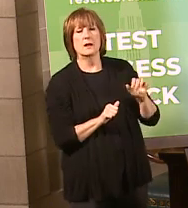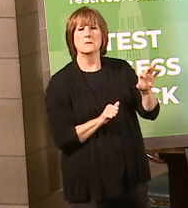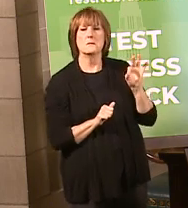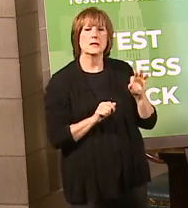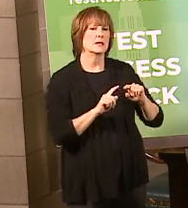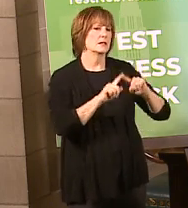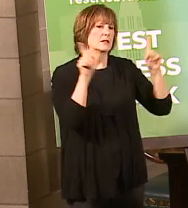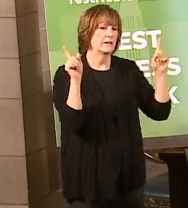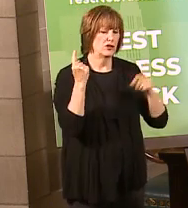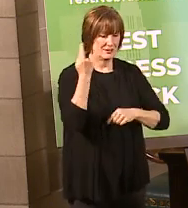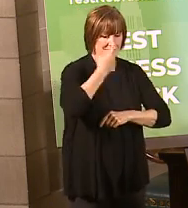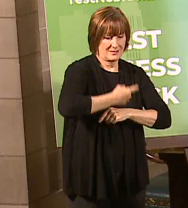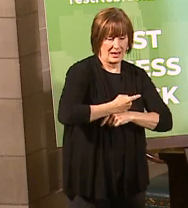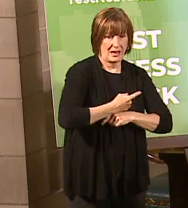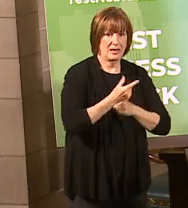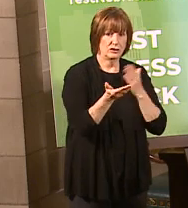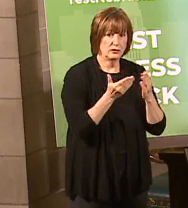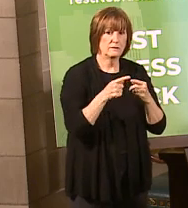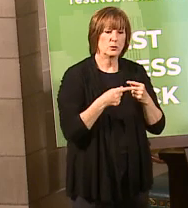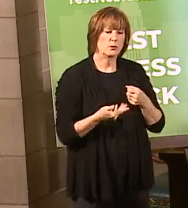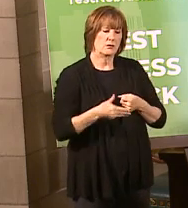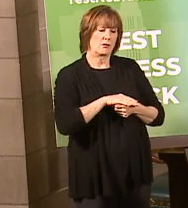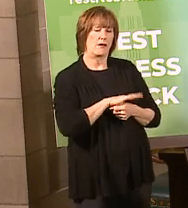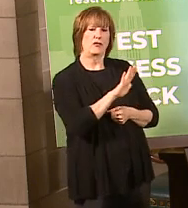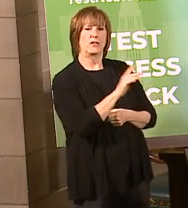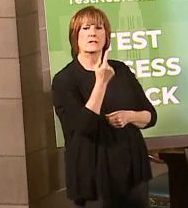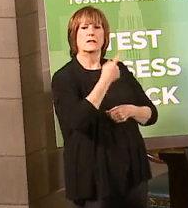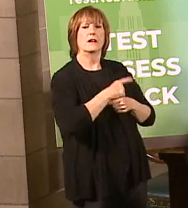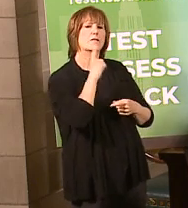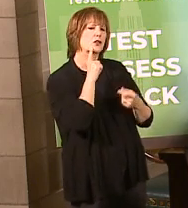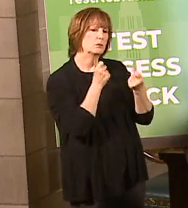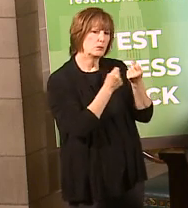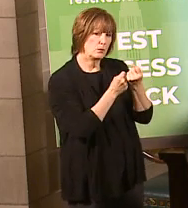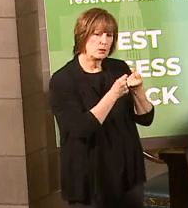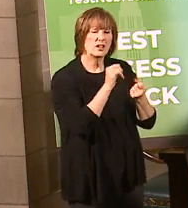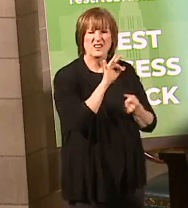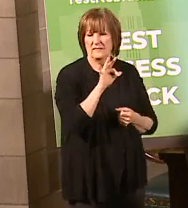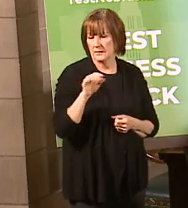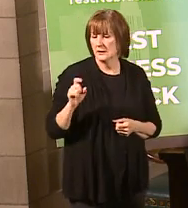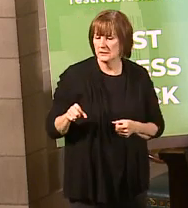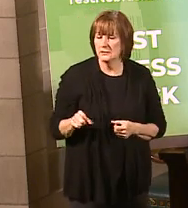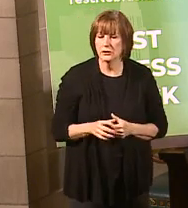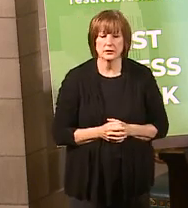different day service to cover their day for supports if they need that.